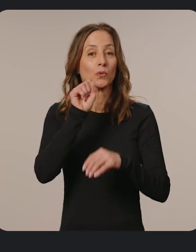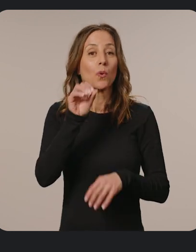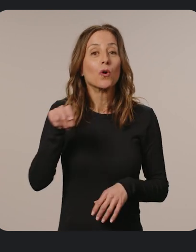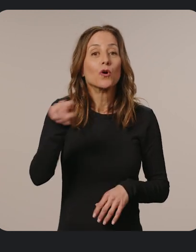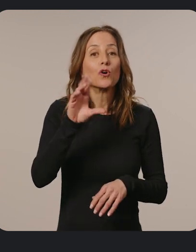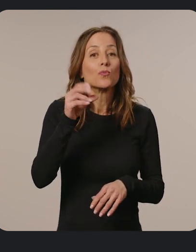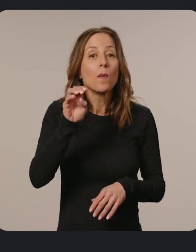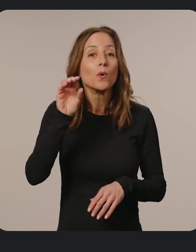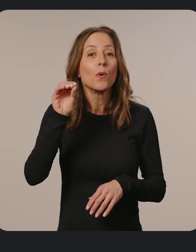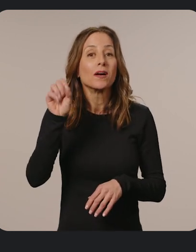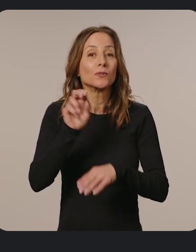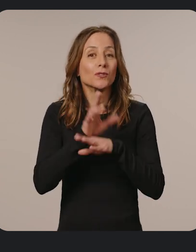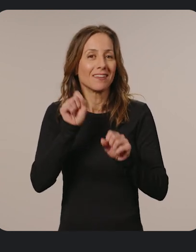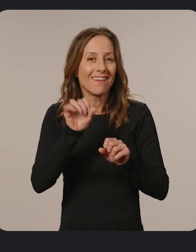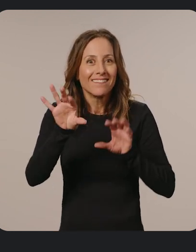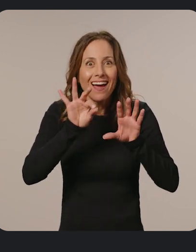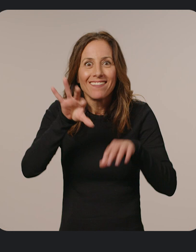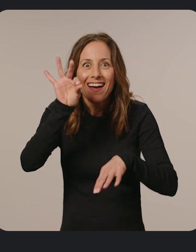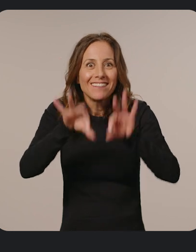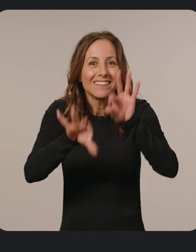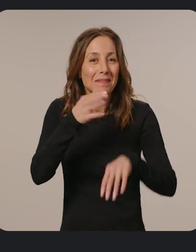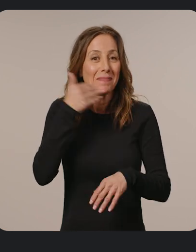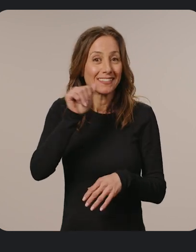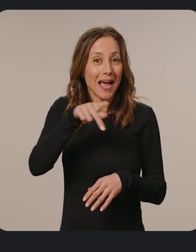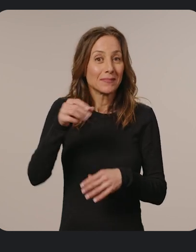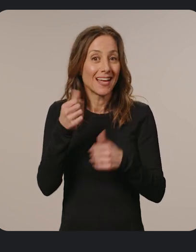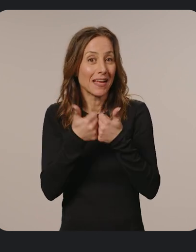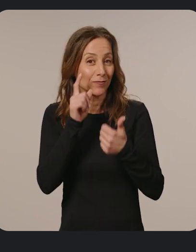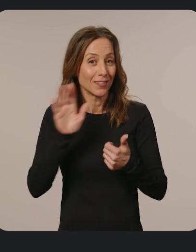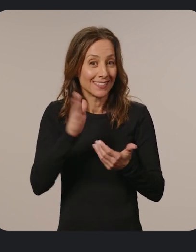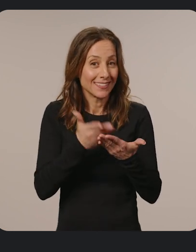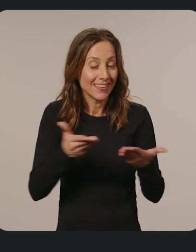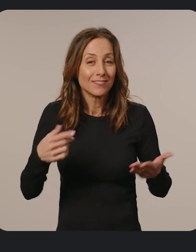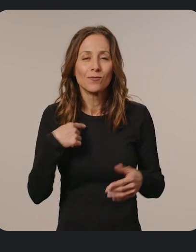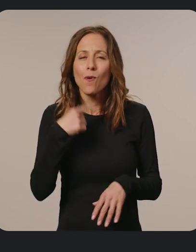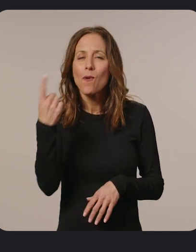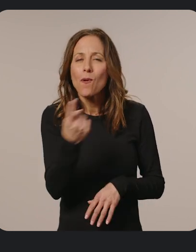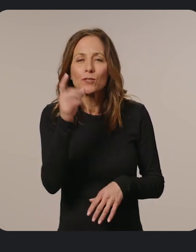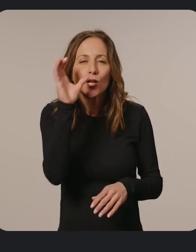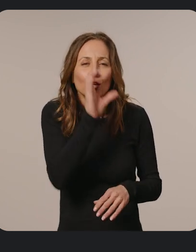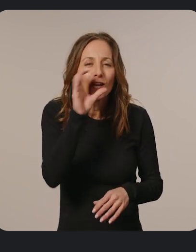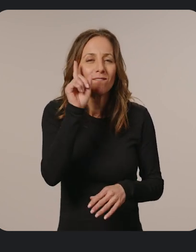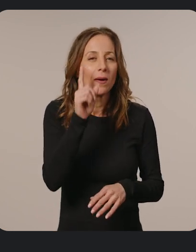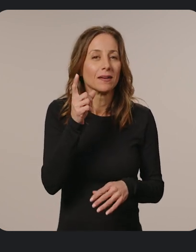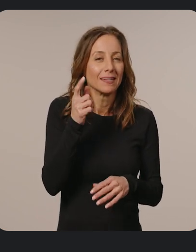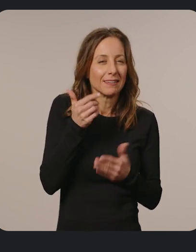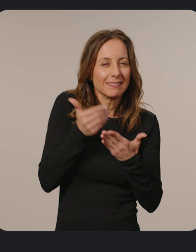Chrome OS users can find the best apps and games for their devices. We're always looking for the latest and greatest